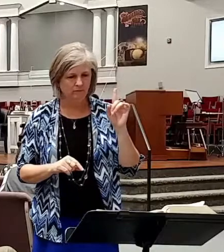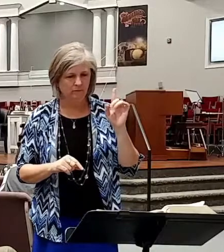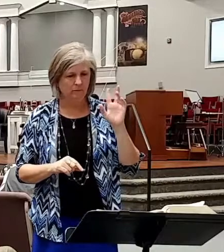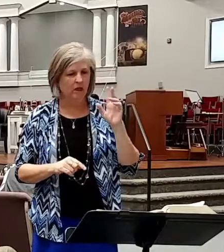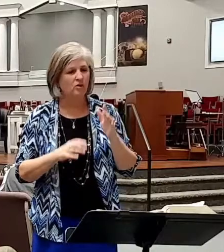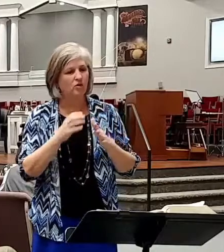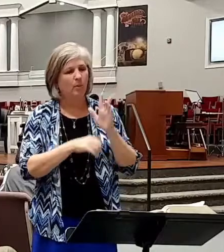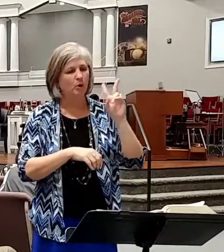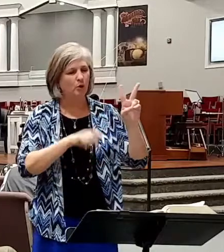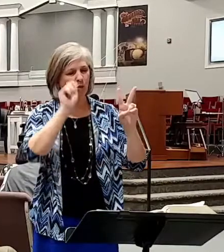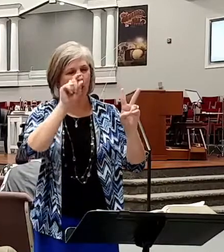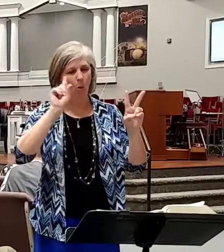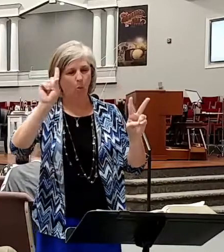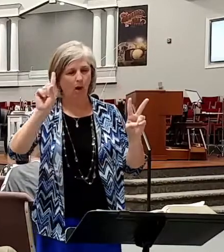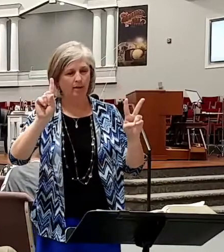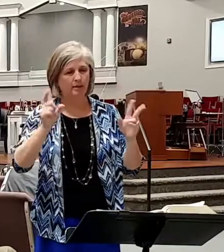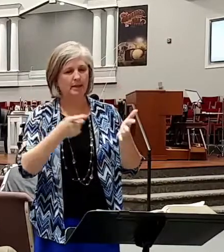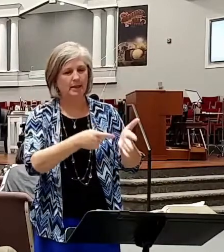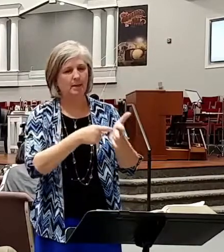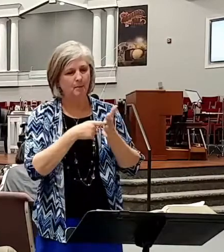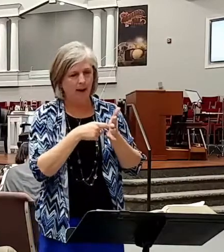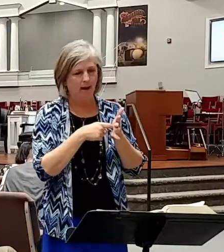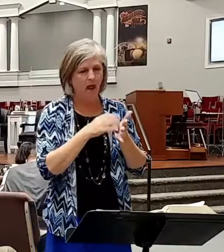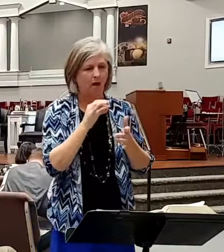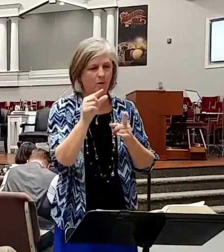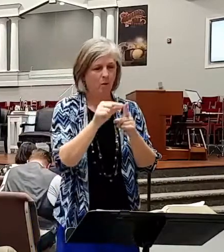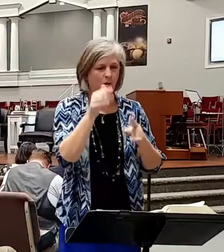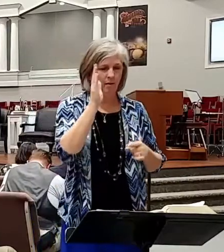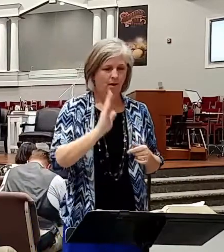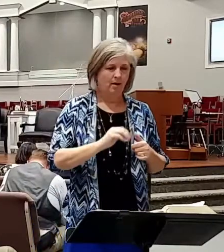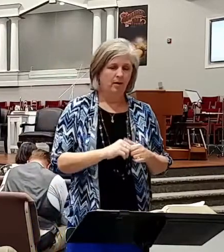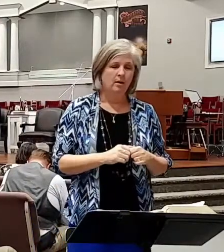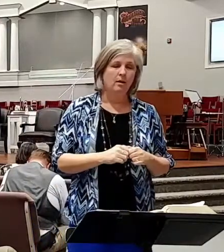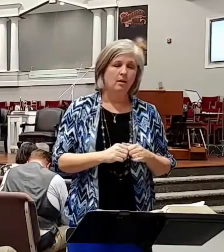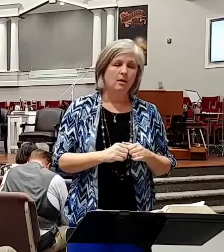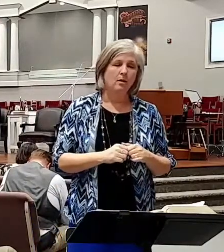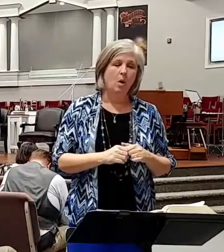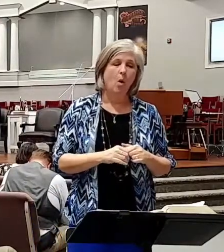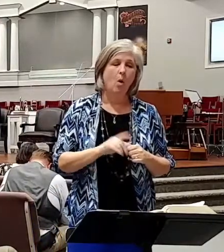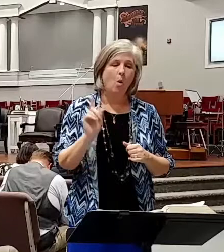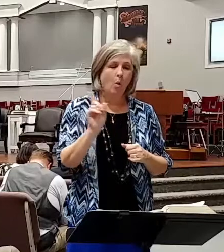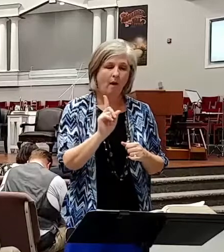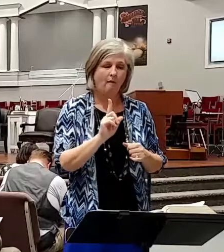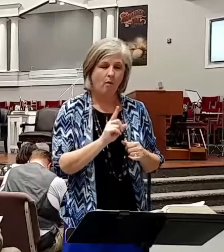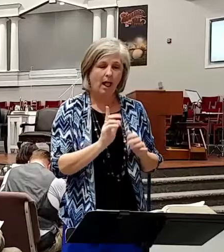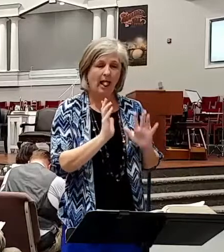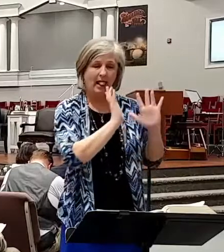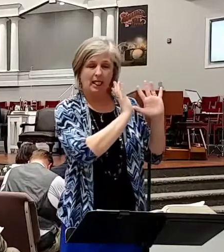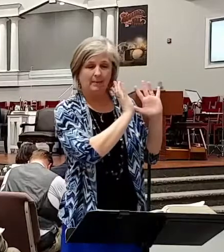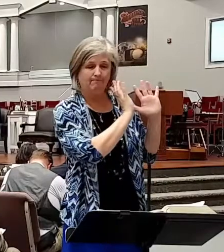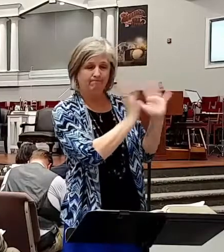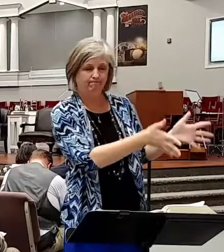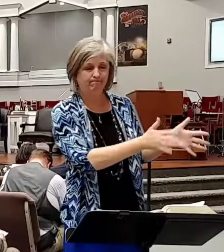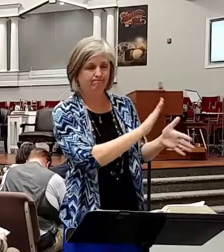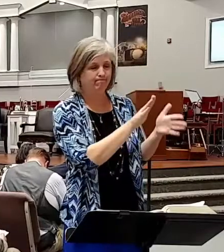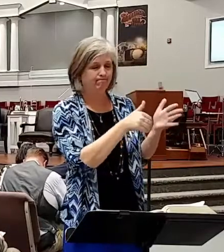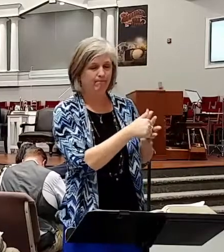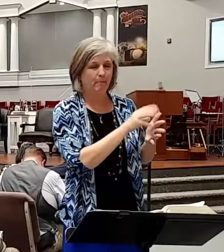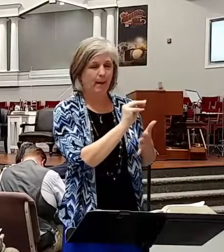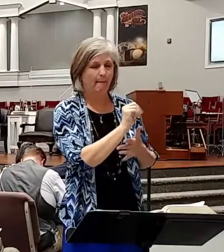the demand of the word of God wherefore laying aside all malice and all guile and